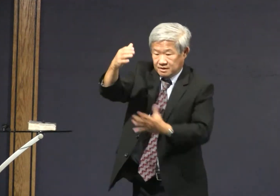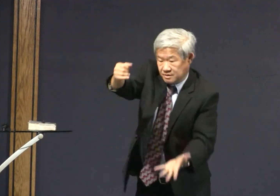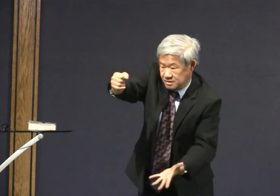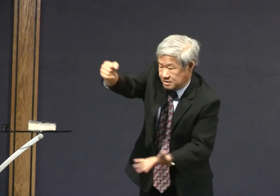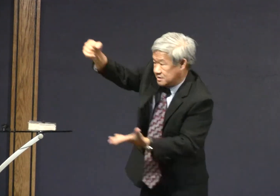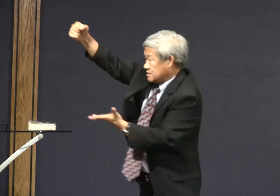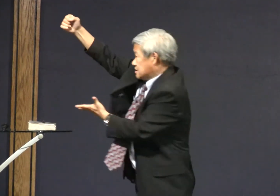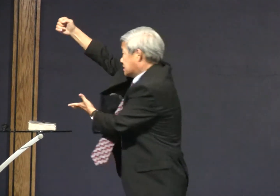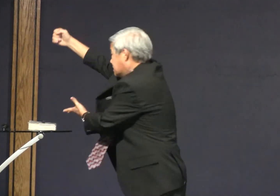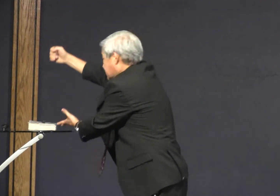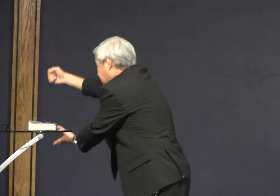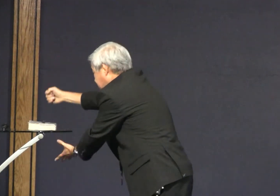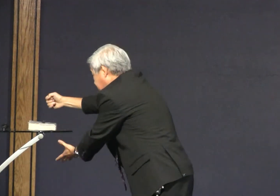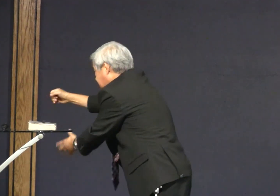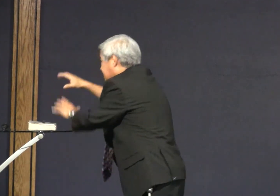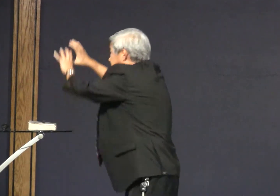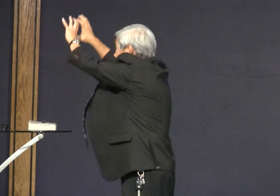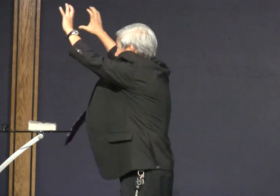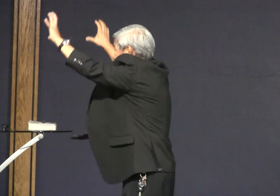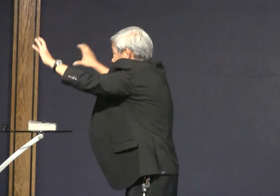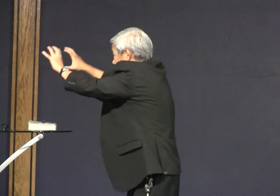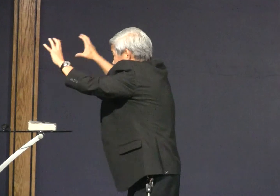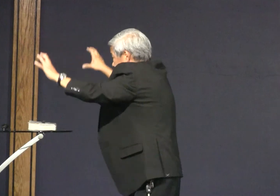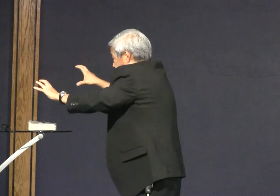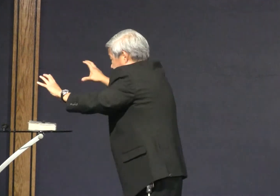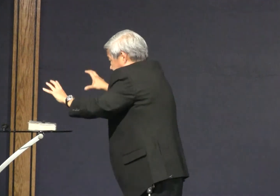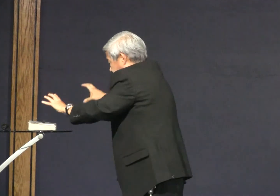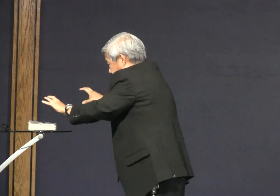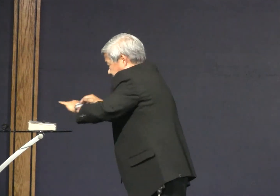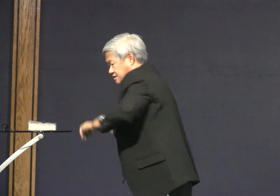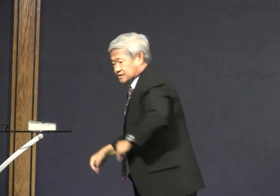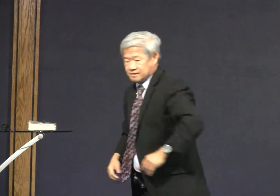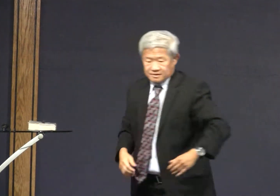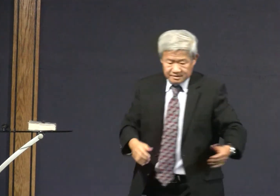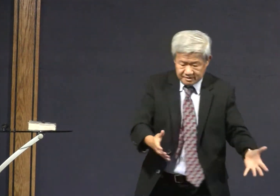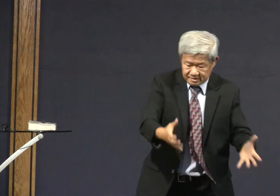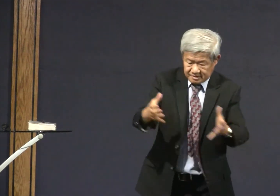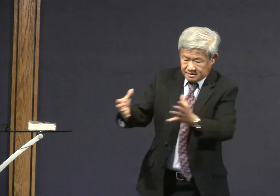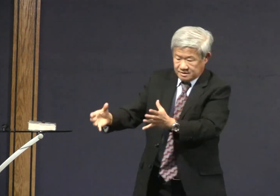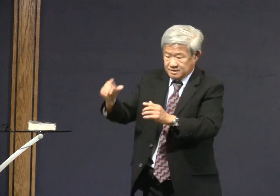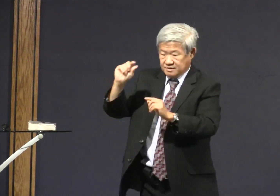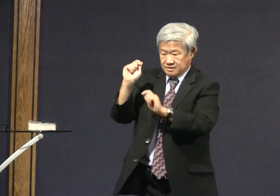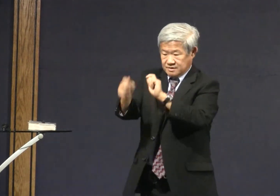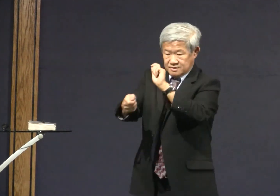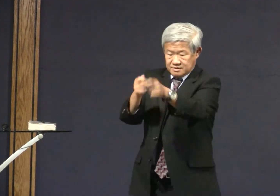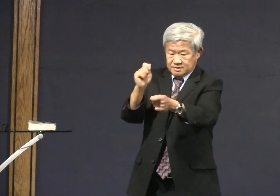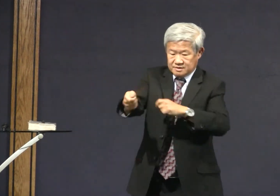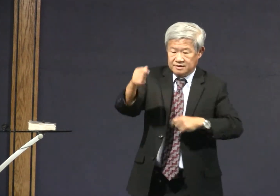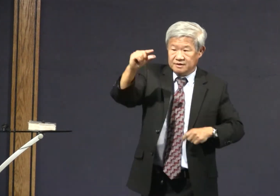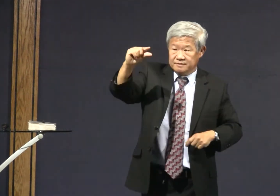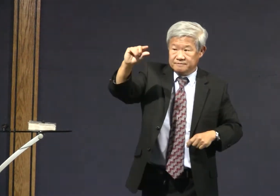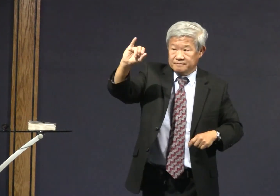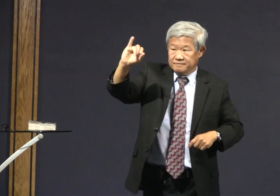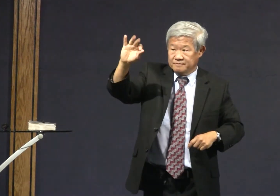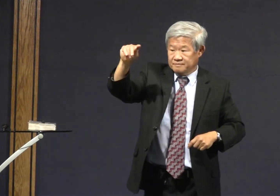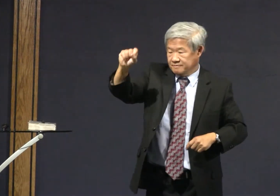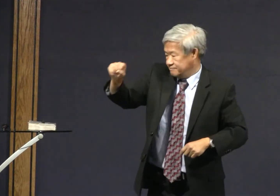the Christmas tree tradition was established. was and then people gave gifts.